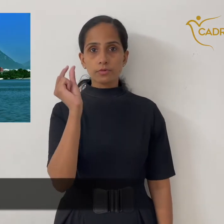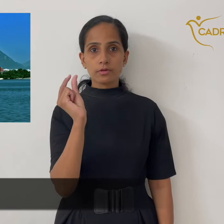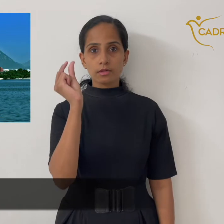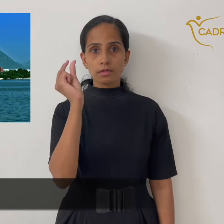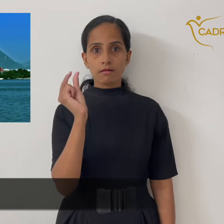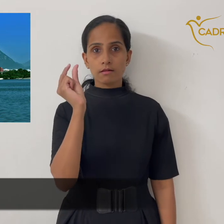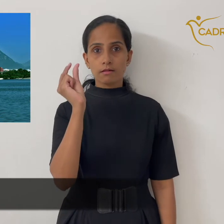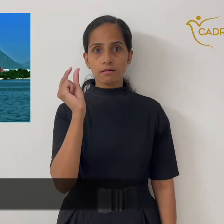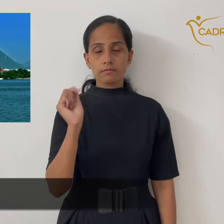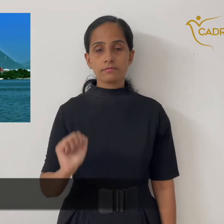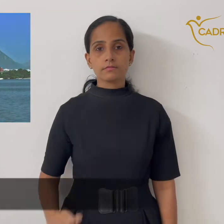Udaipur